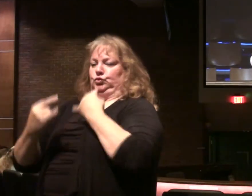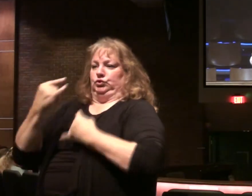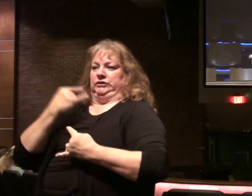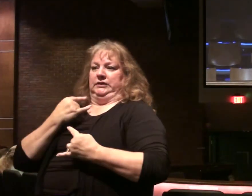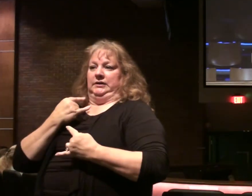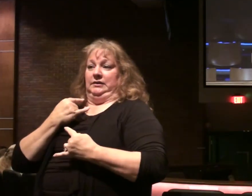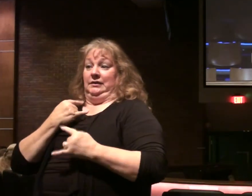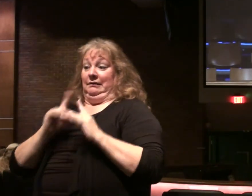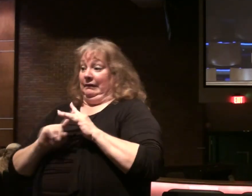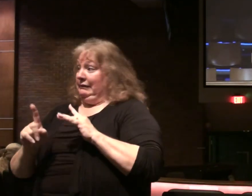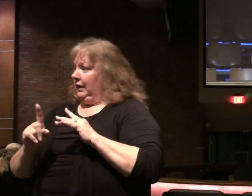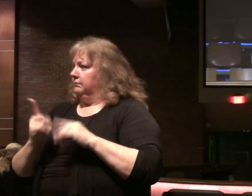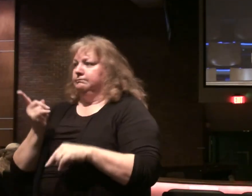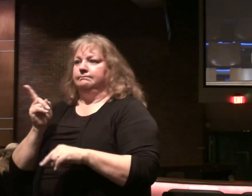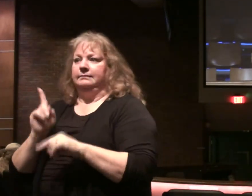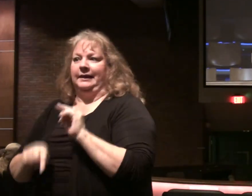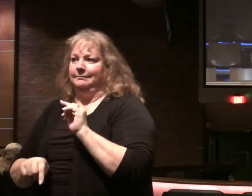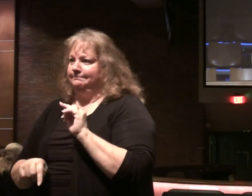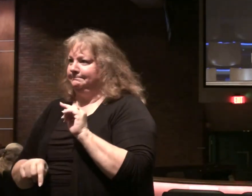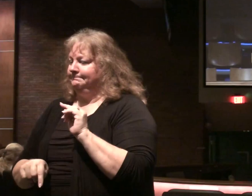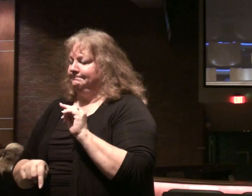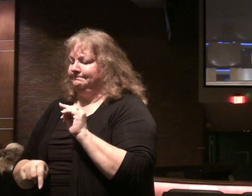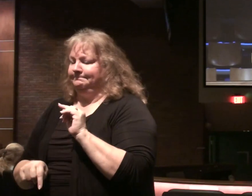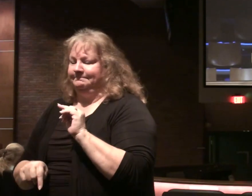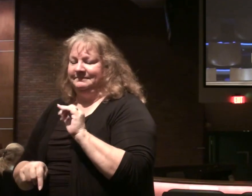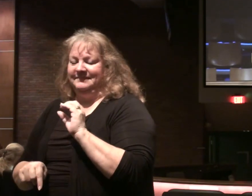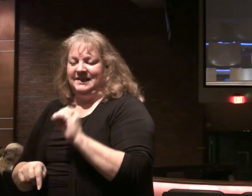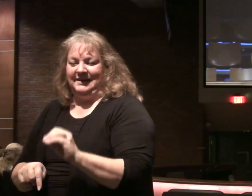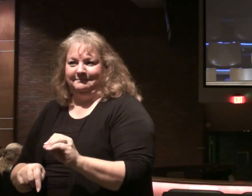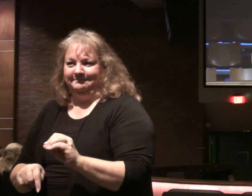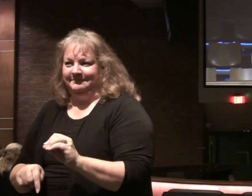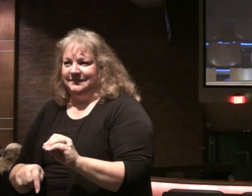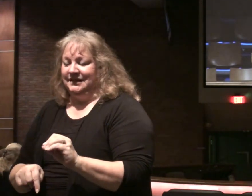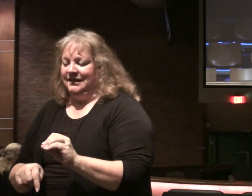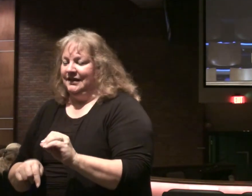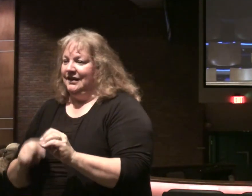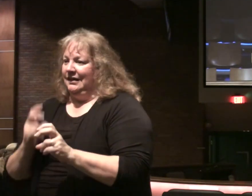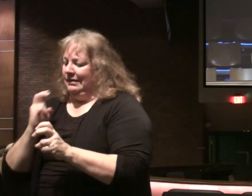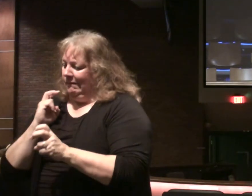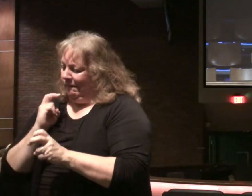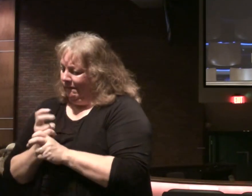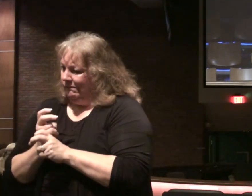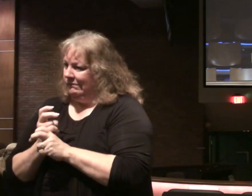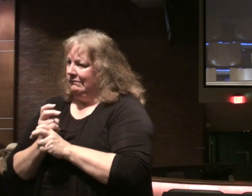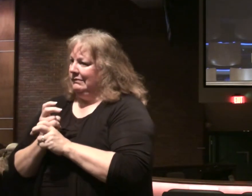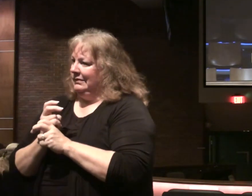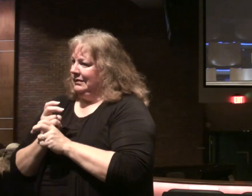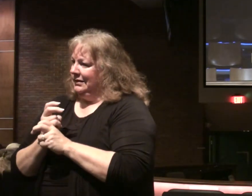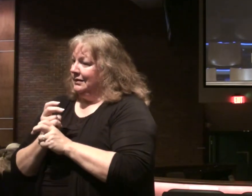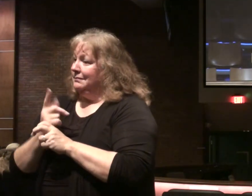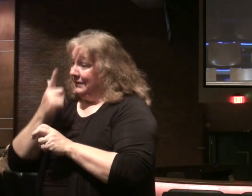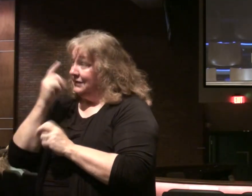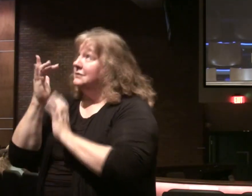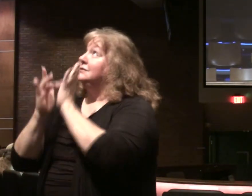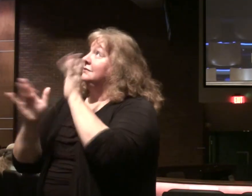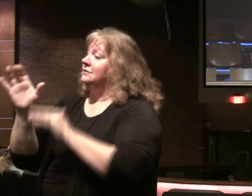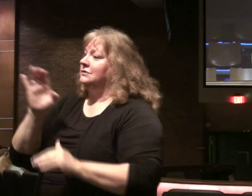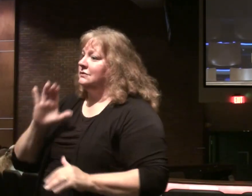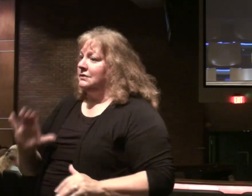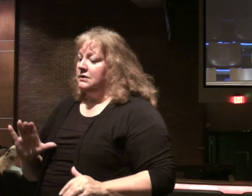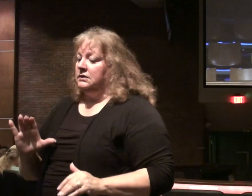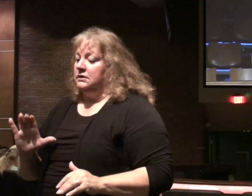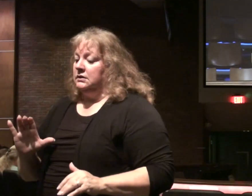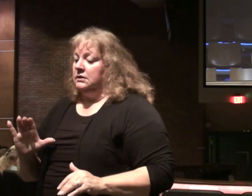There's no escaping it. There's no escaping. The difficulty that comes with Jesus Christ. I tell you. Go back to Luke 14.